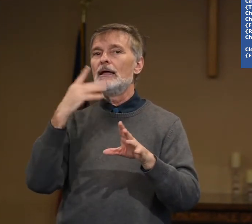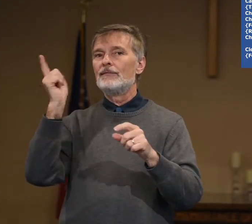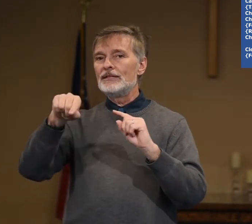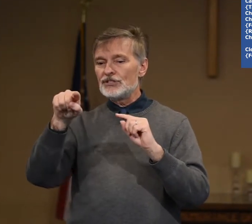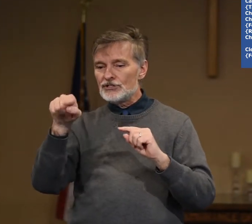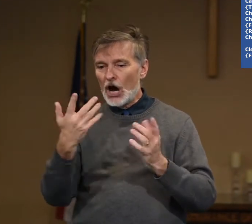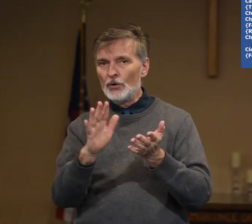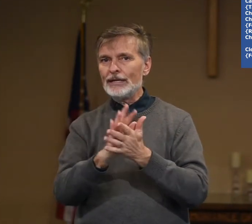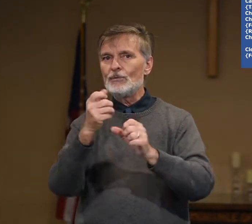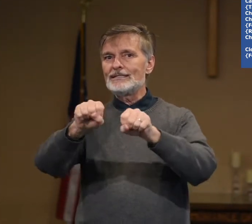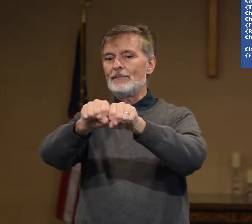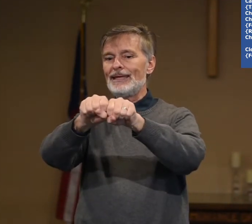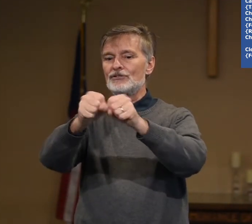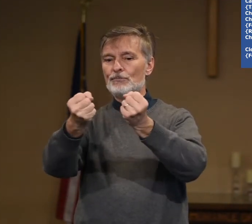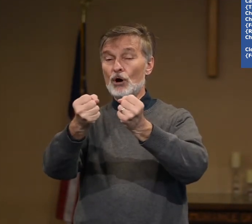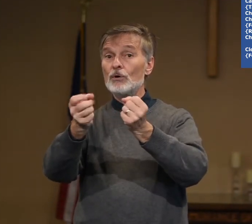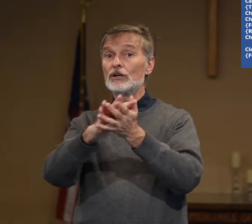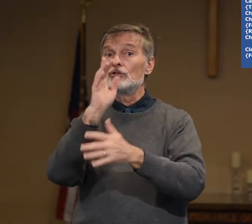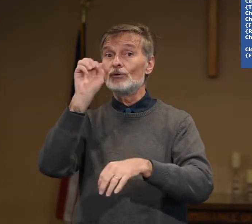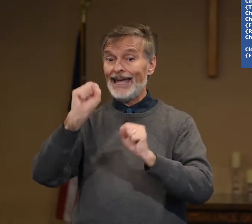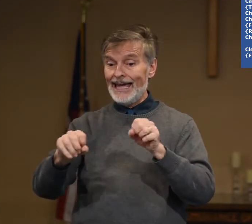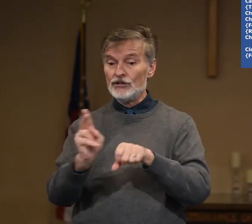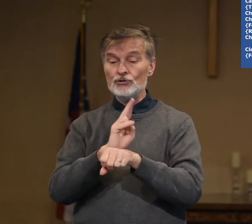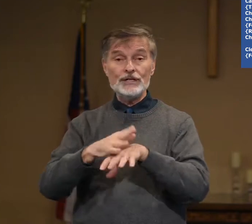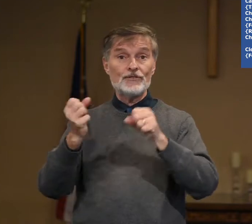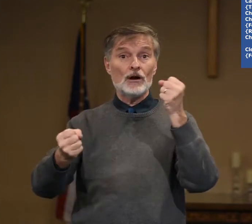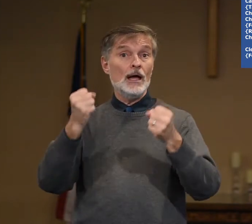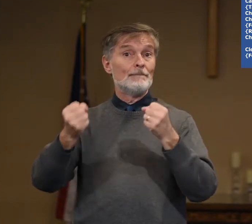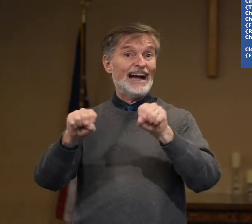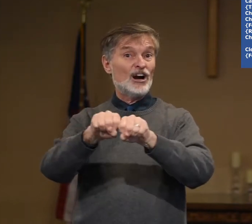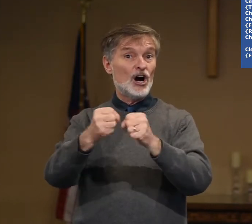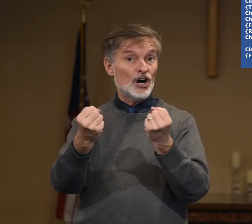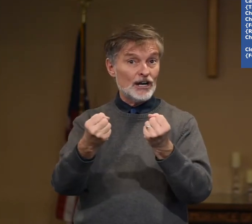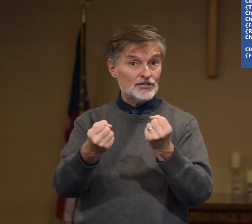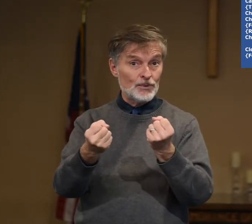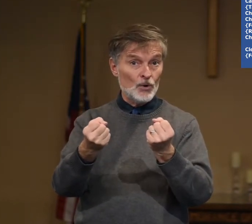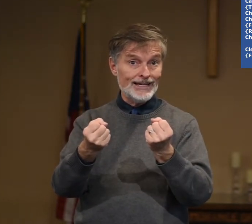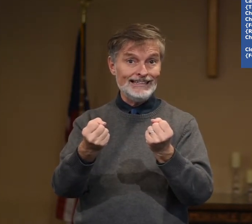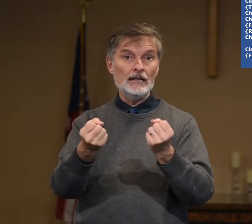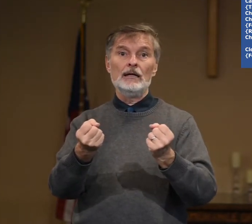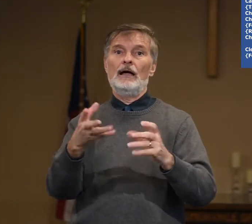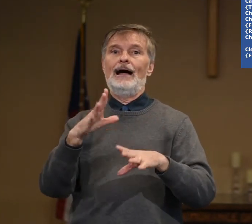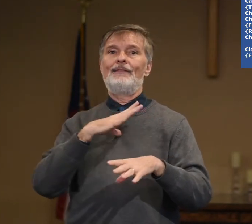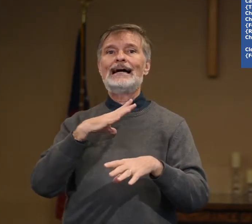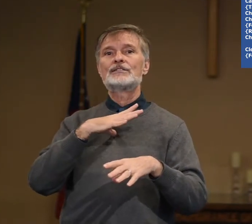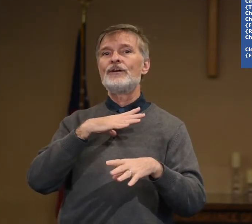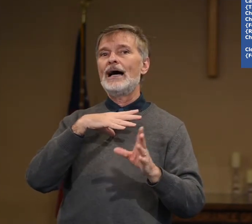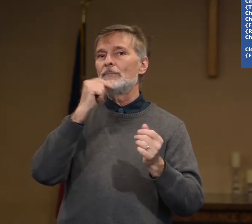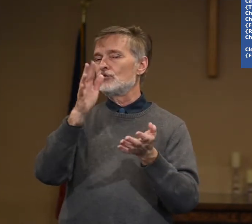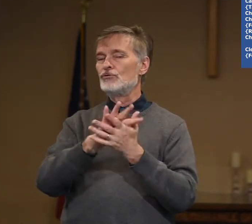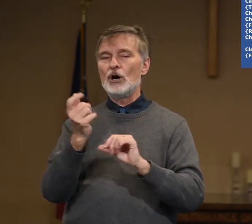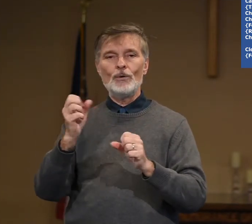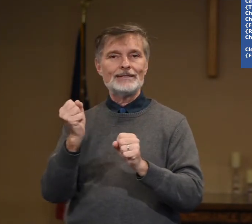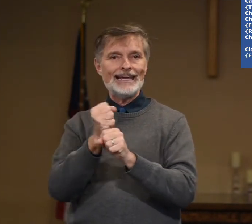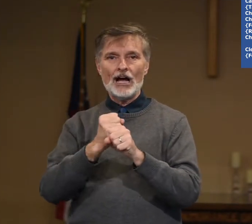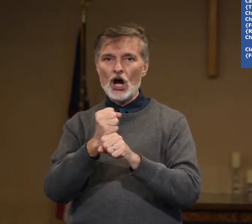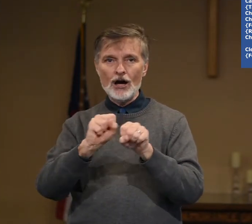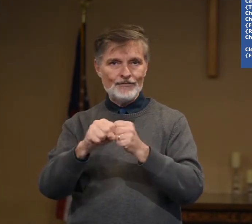This is only when something is broken. You can use it for, my car is broken. That's fine. But you don't take a coffee